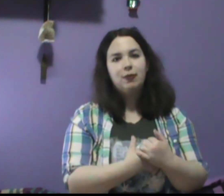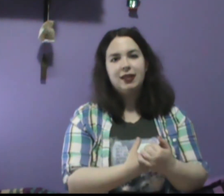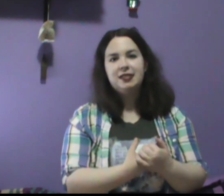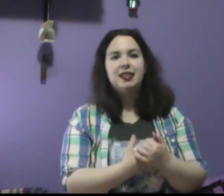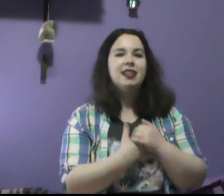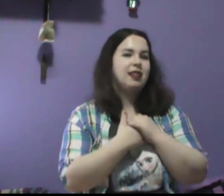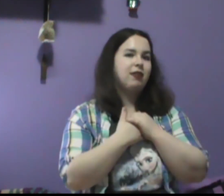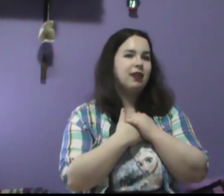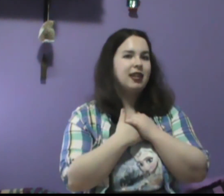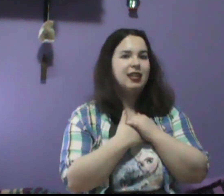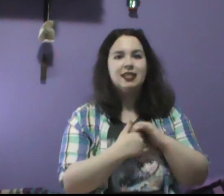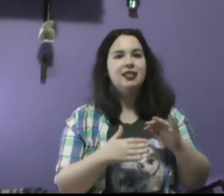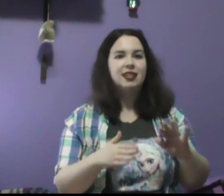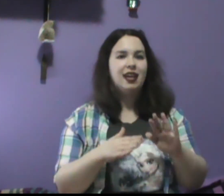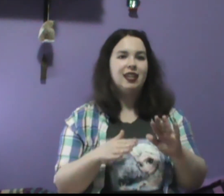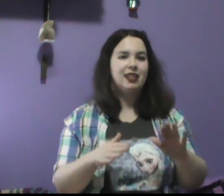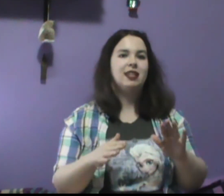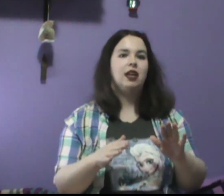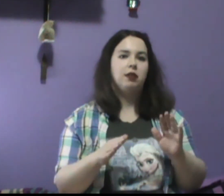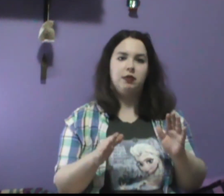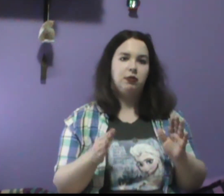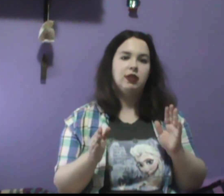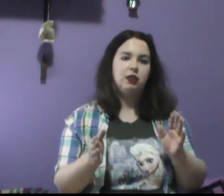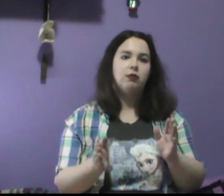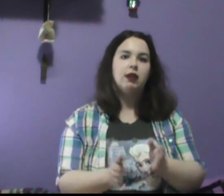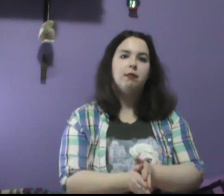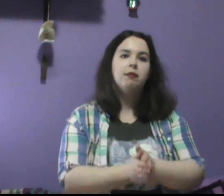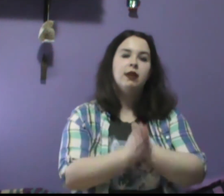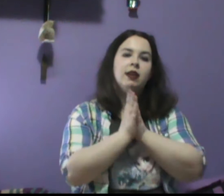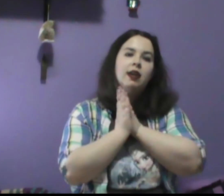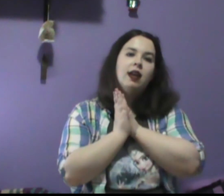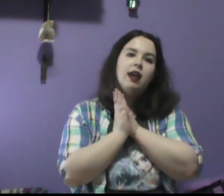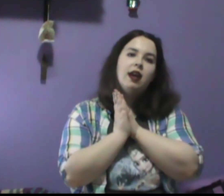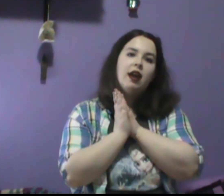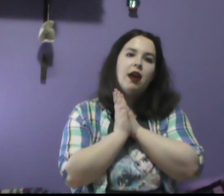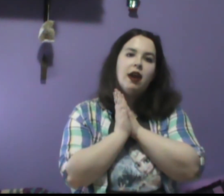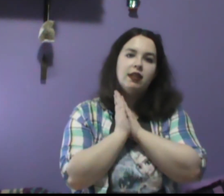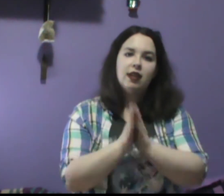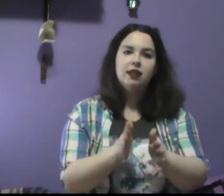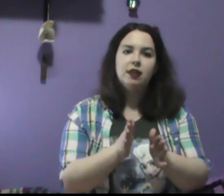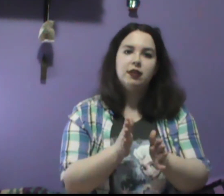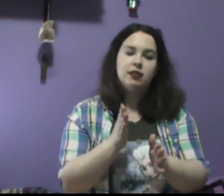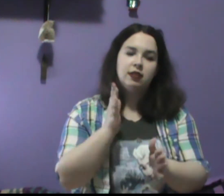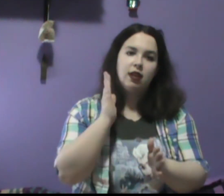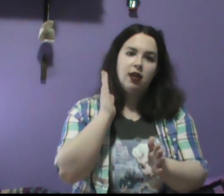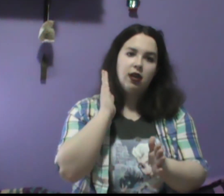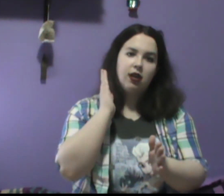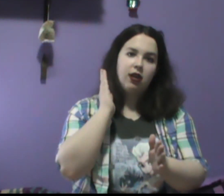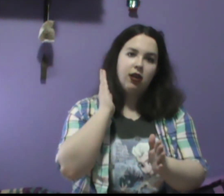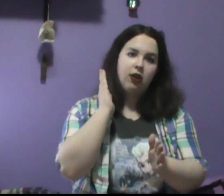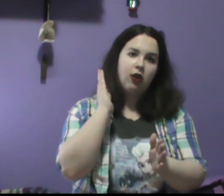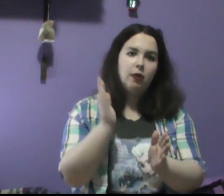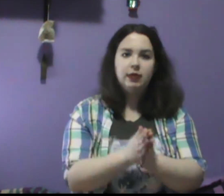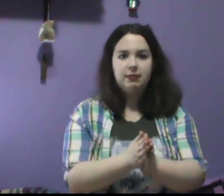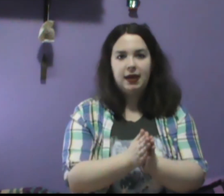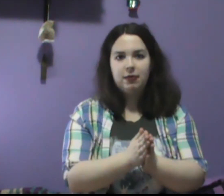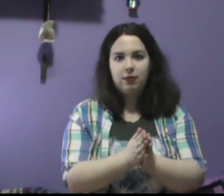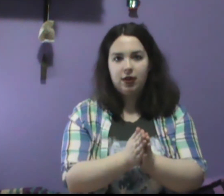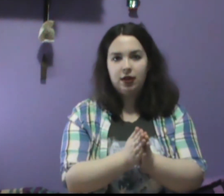really see that there isn't anything there between the two of them. And then there's the homeless man one,